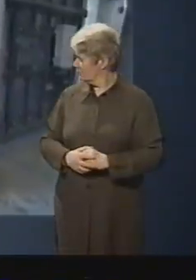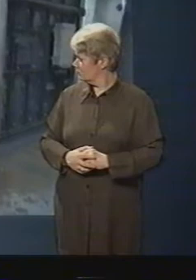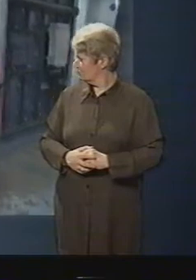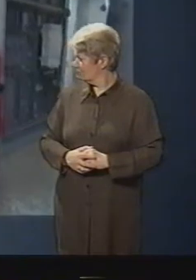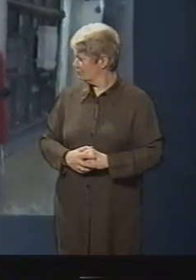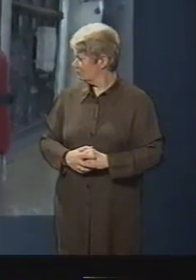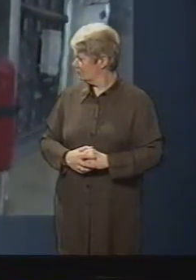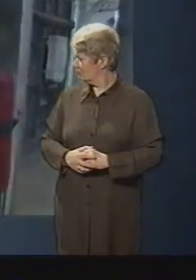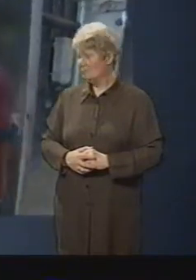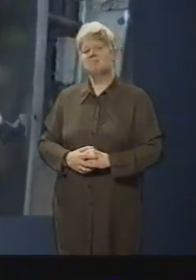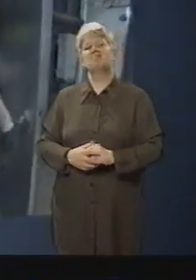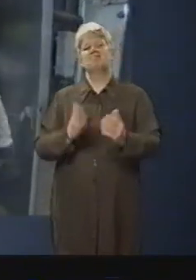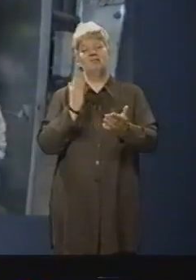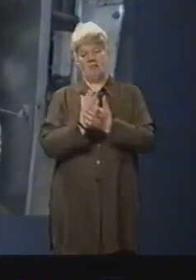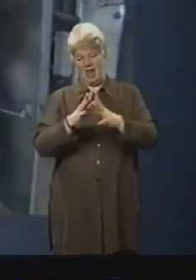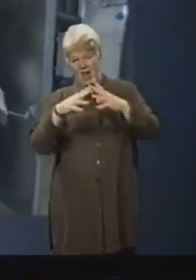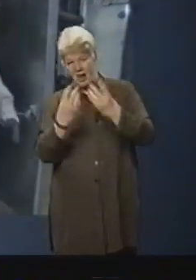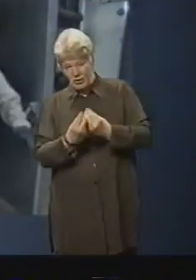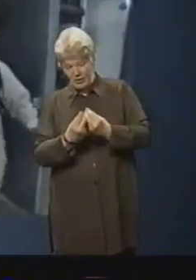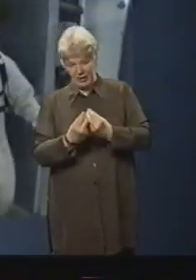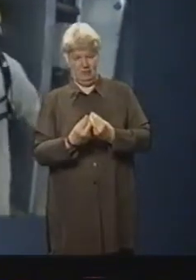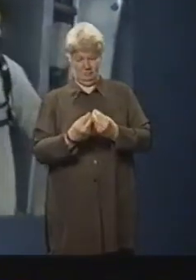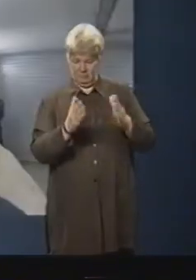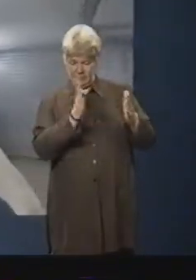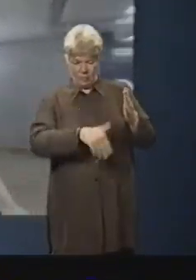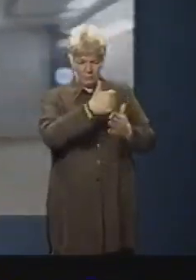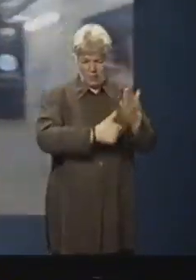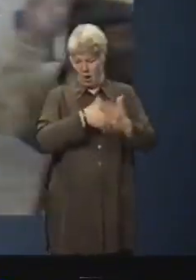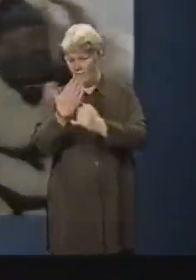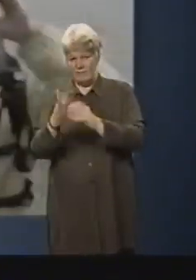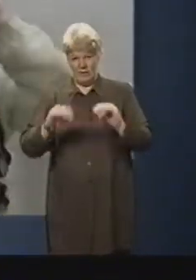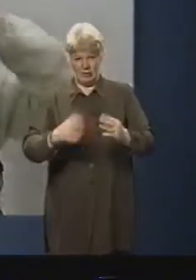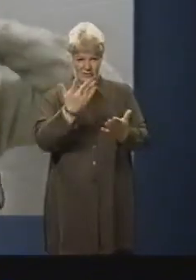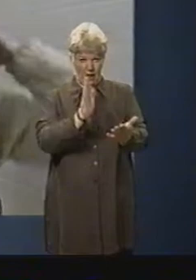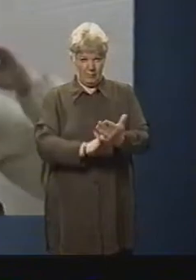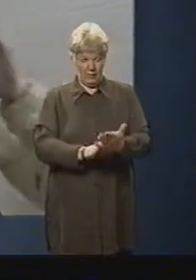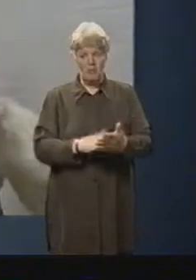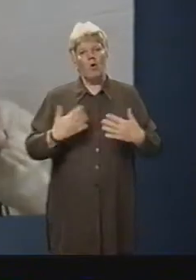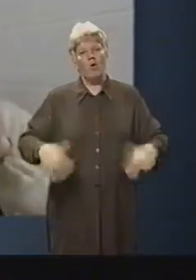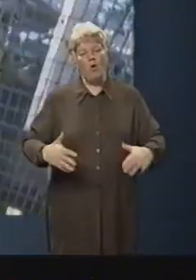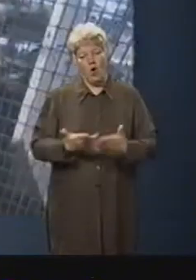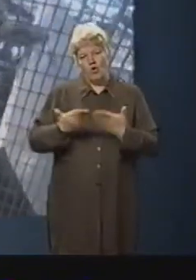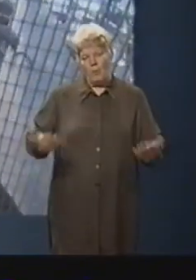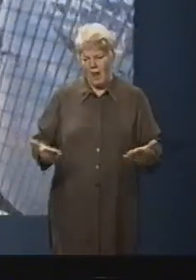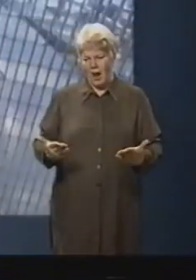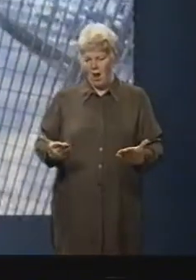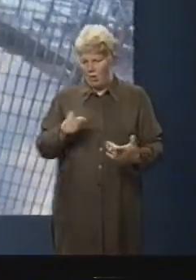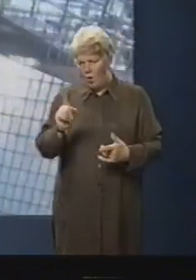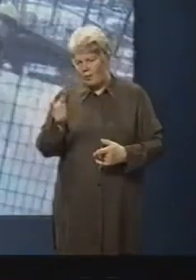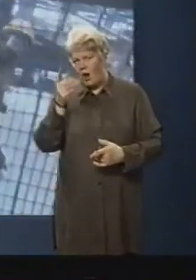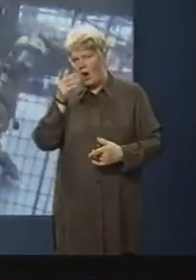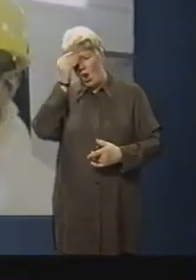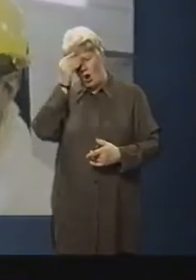The whole exercise has taken 10 uncomfortable minutes, but that's no time at all when what they've learnt could one day save their lives.